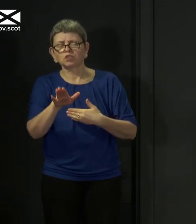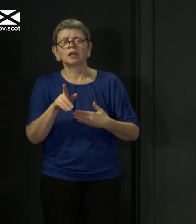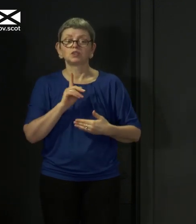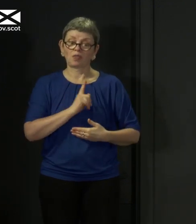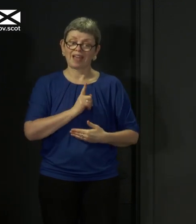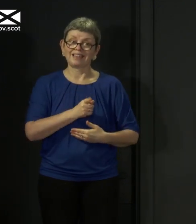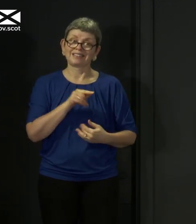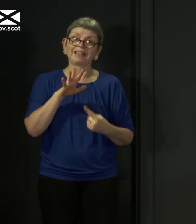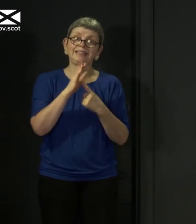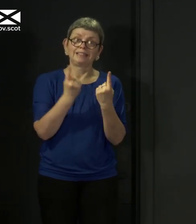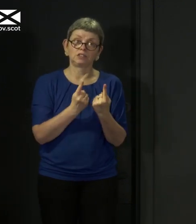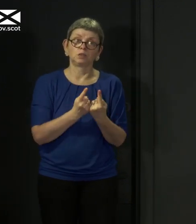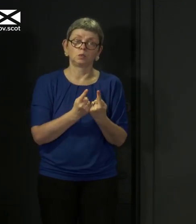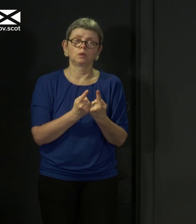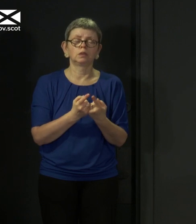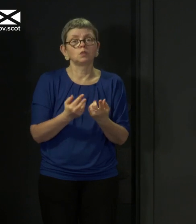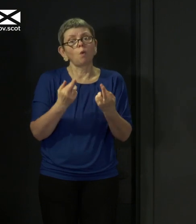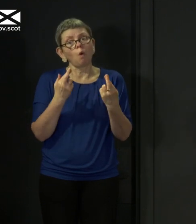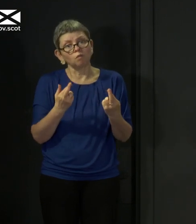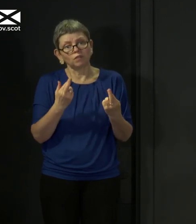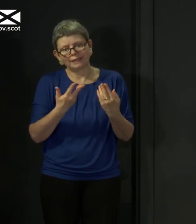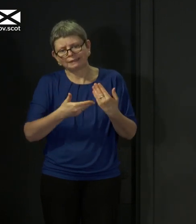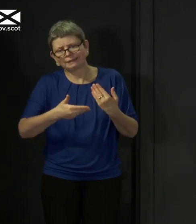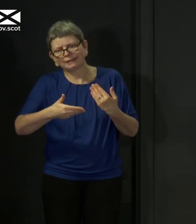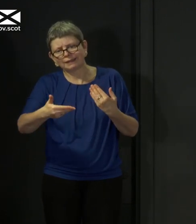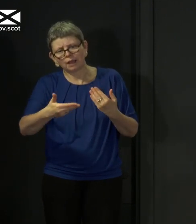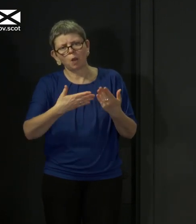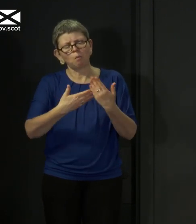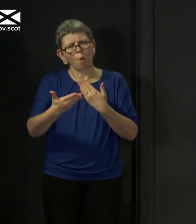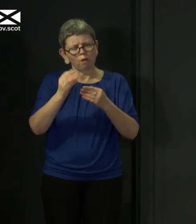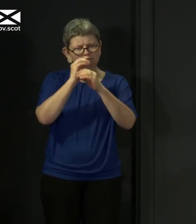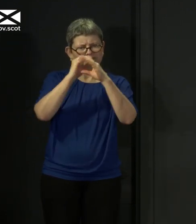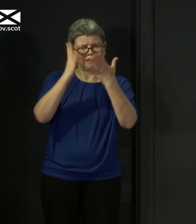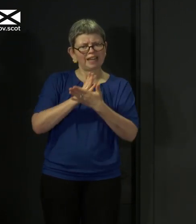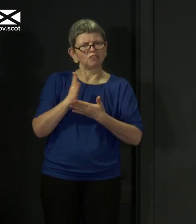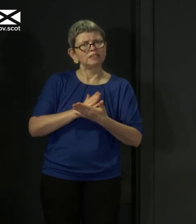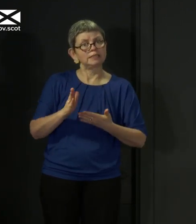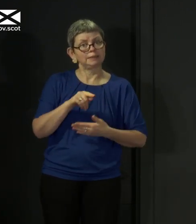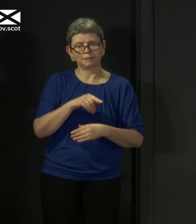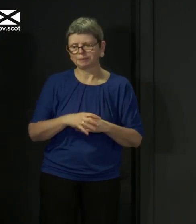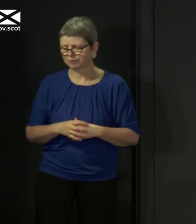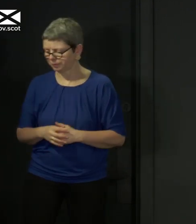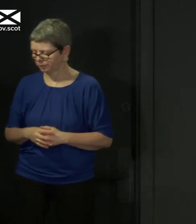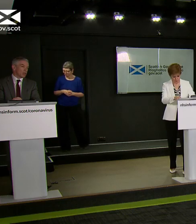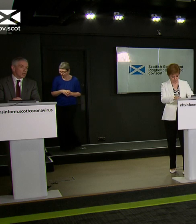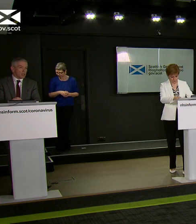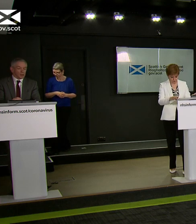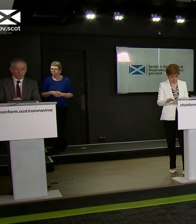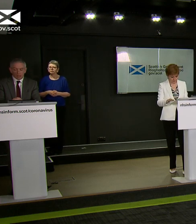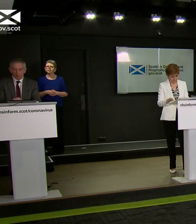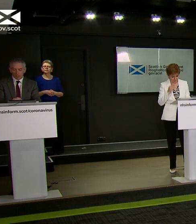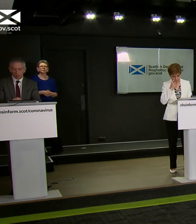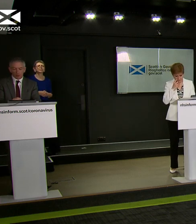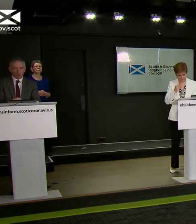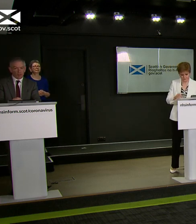of the key ones. And, you know, hopefully as time passes, we will get a deeper understanding of that. Gregor, do you want to take both of those